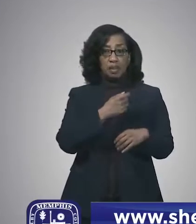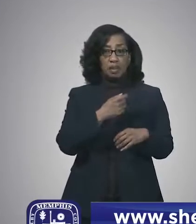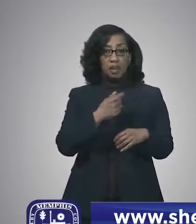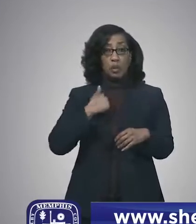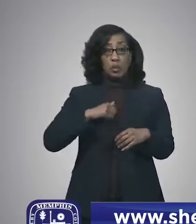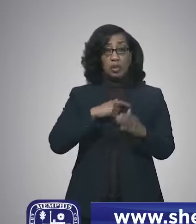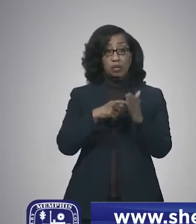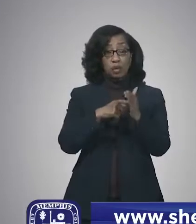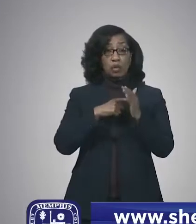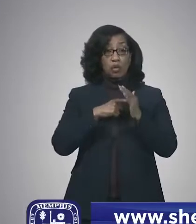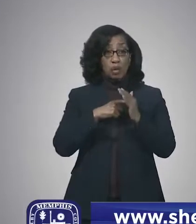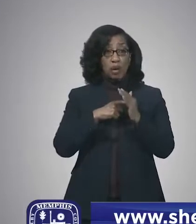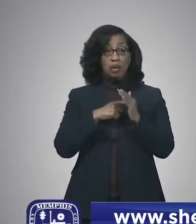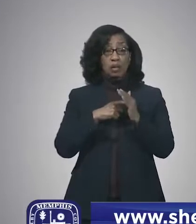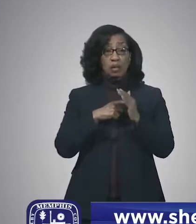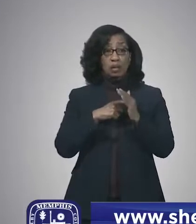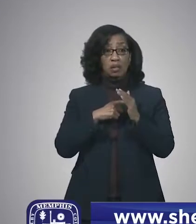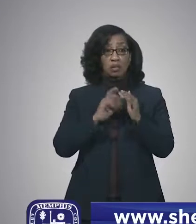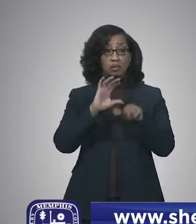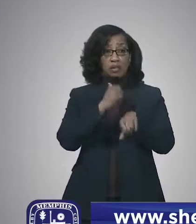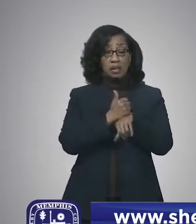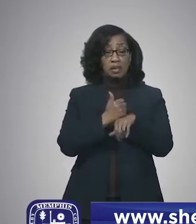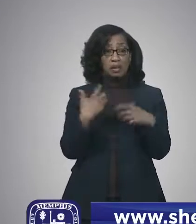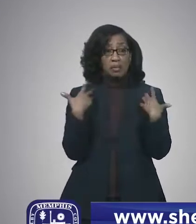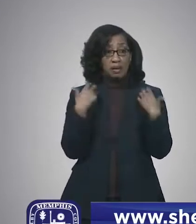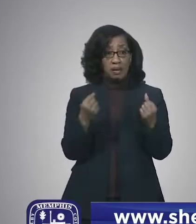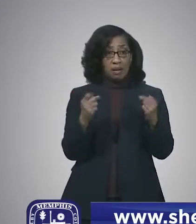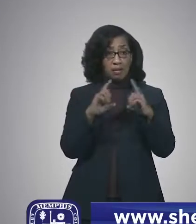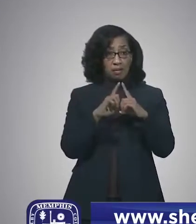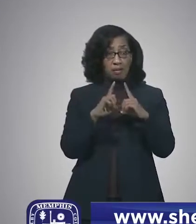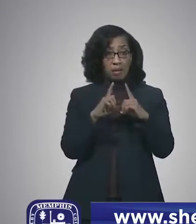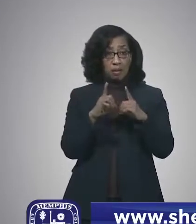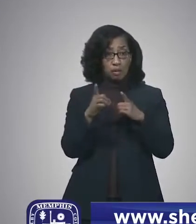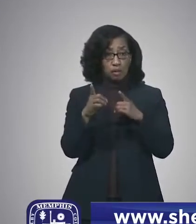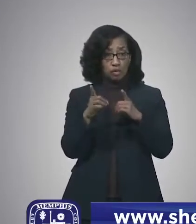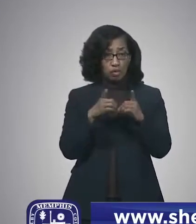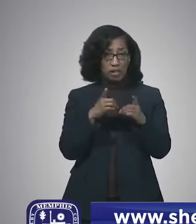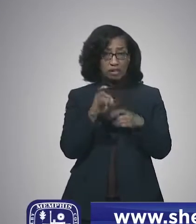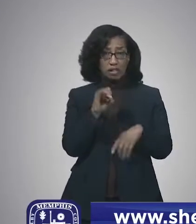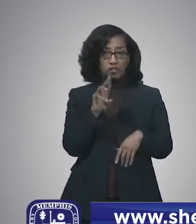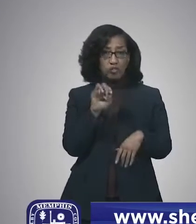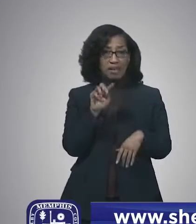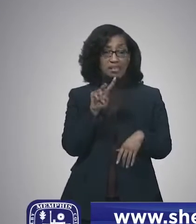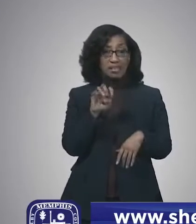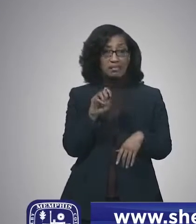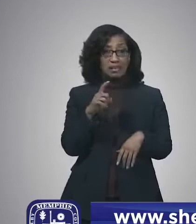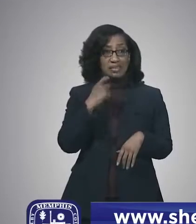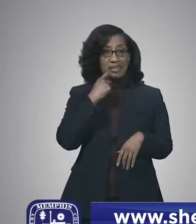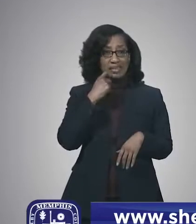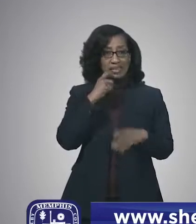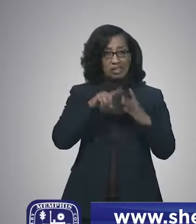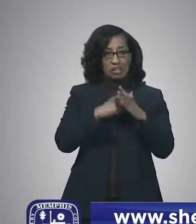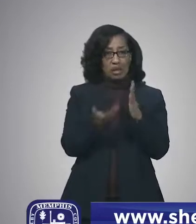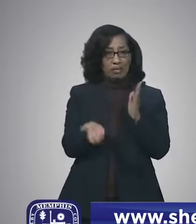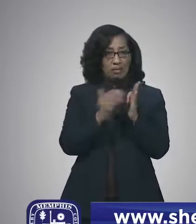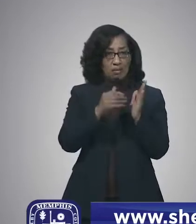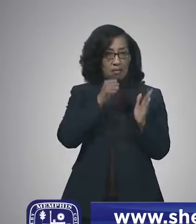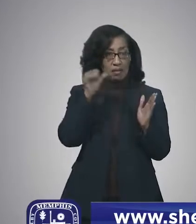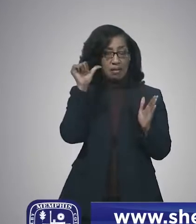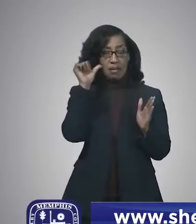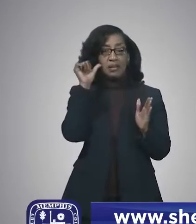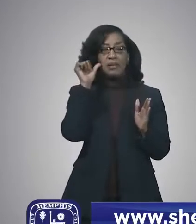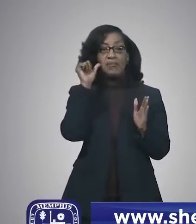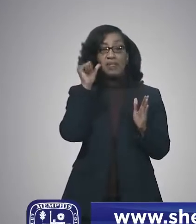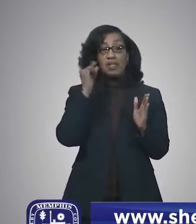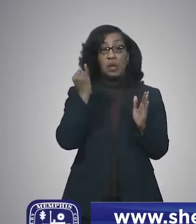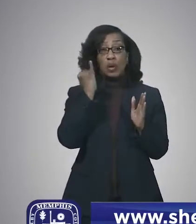required to enforce our health directive. That one was just renewed yesterday. And what we are doing is that